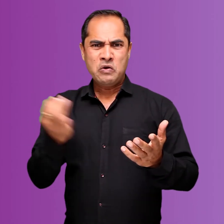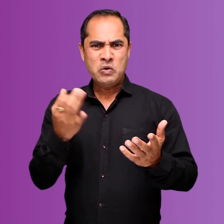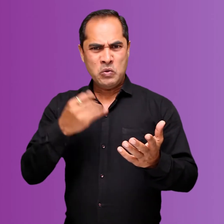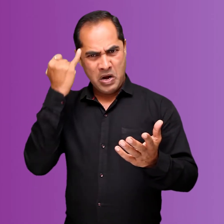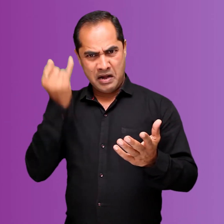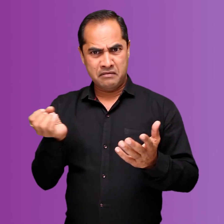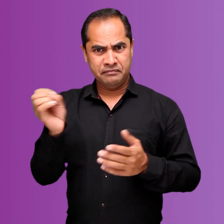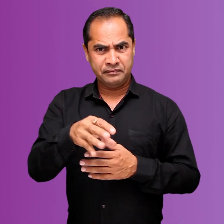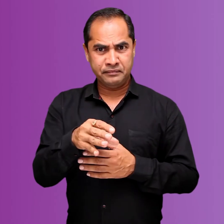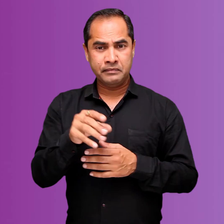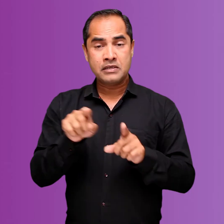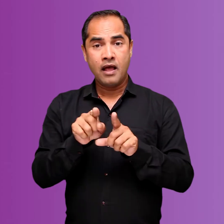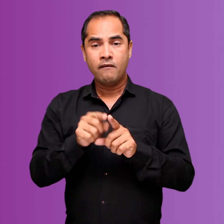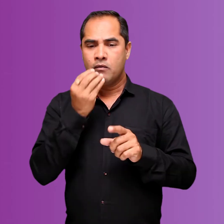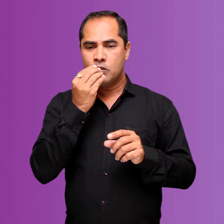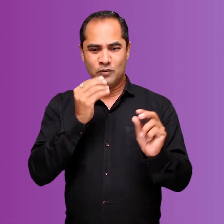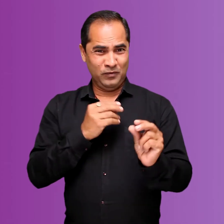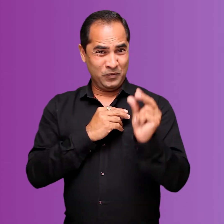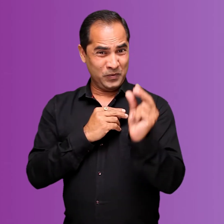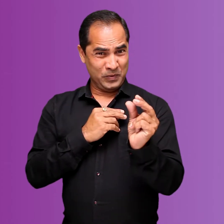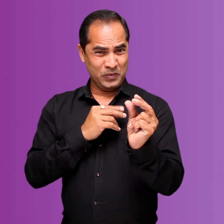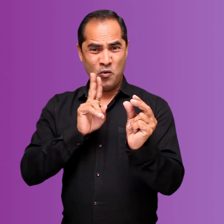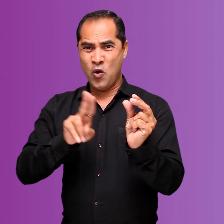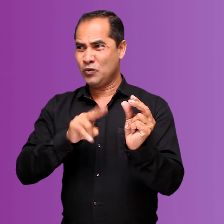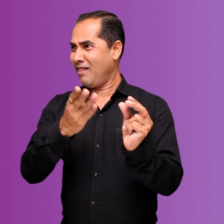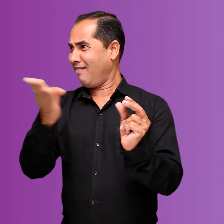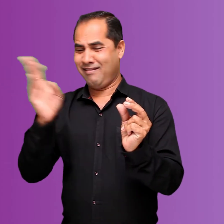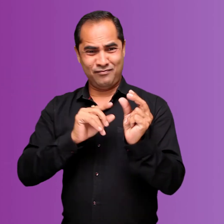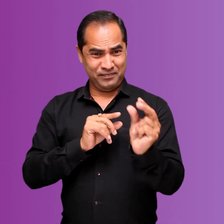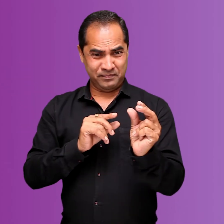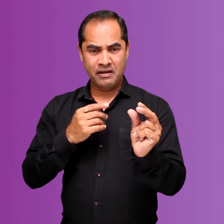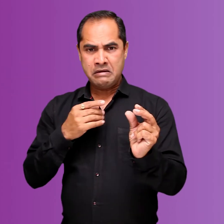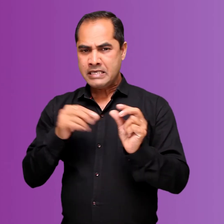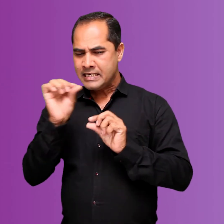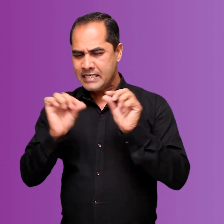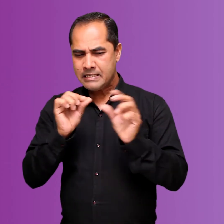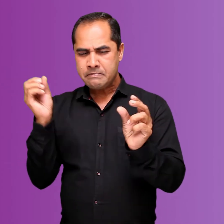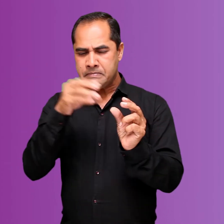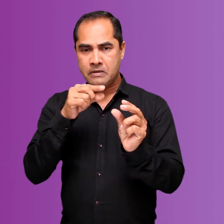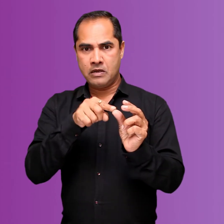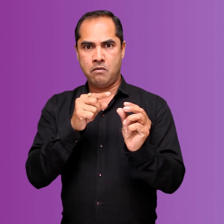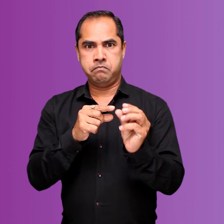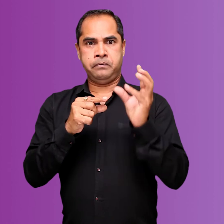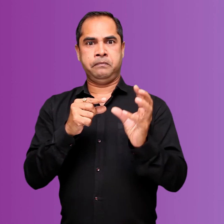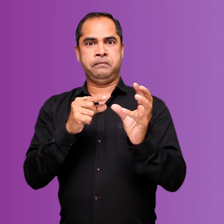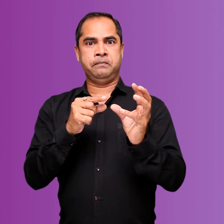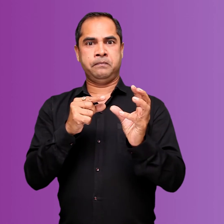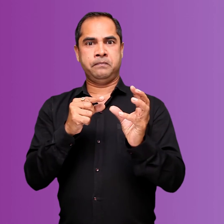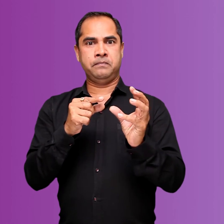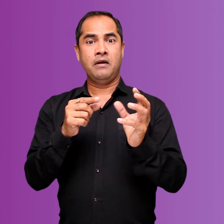high yielding variety seeds which are very different from the natural seeds that you